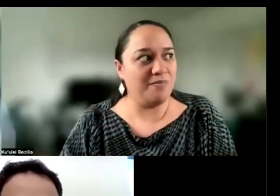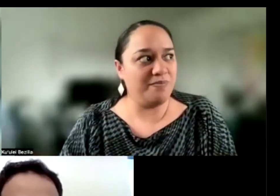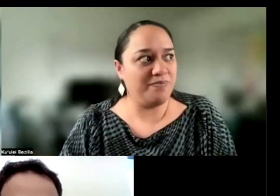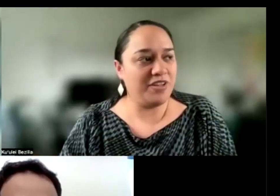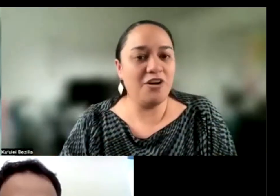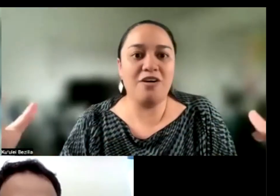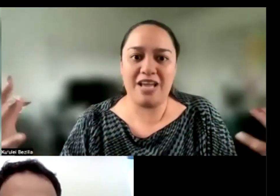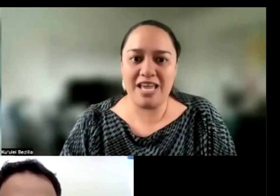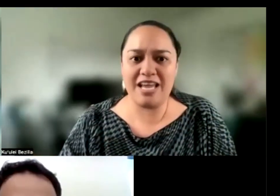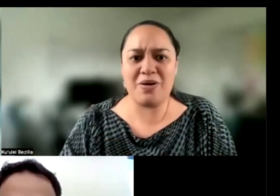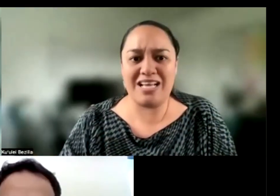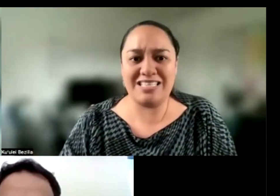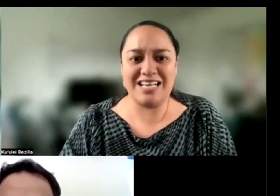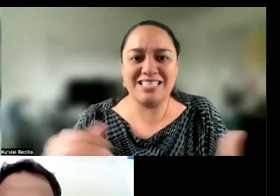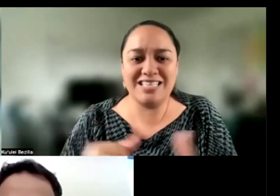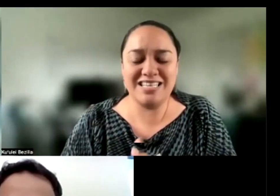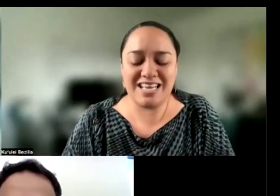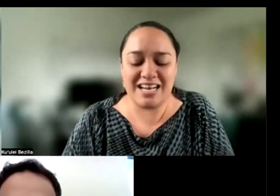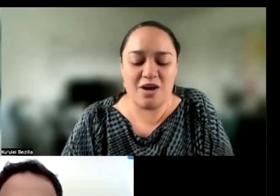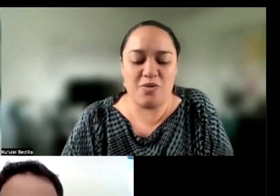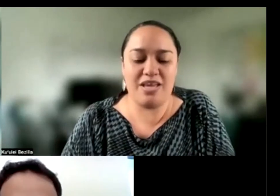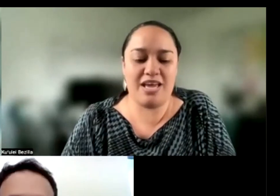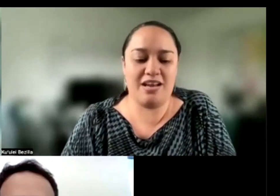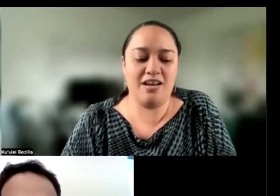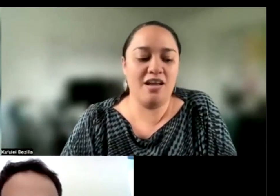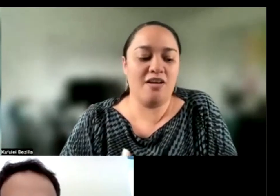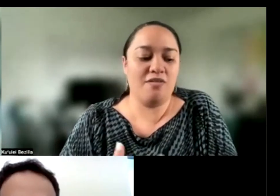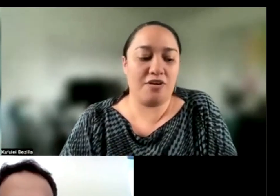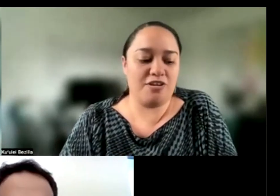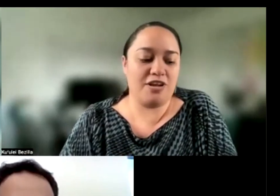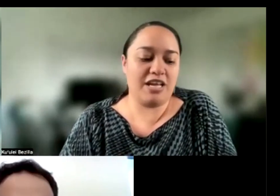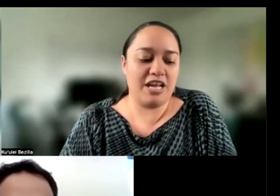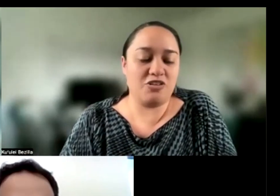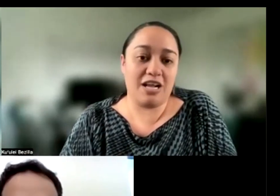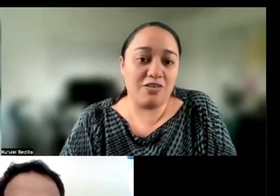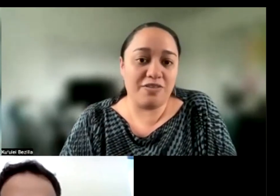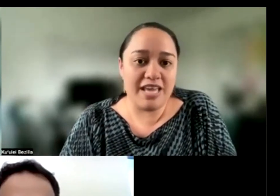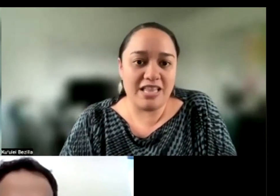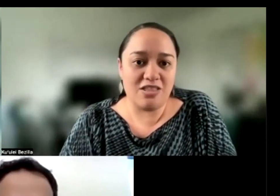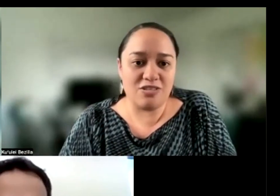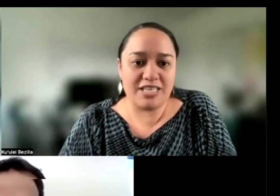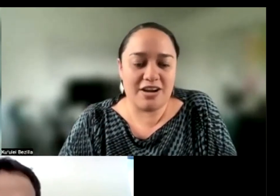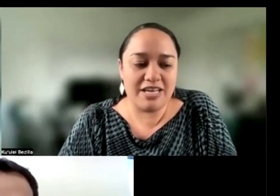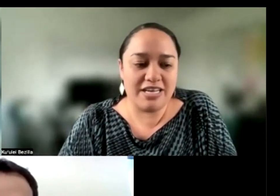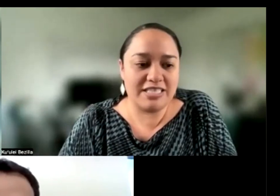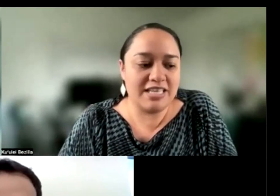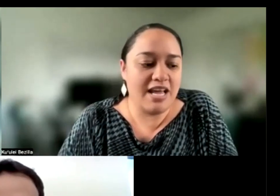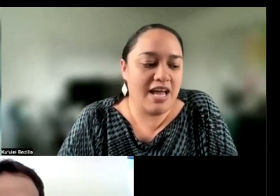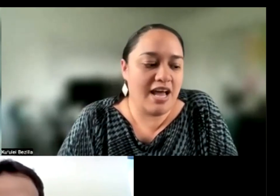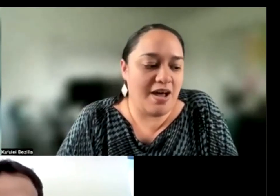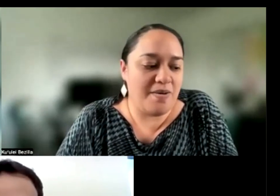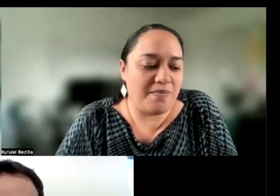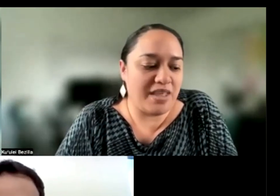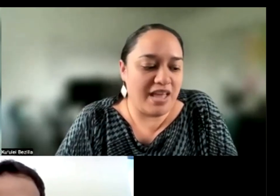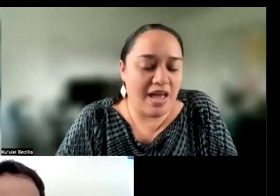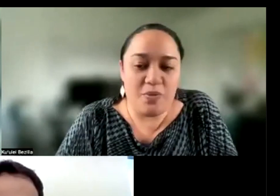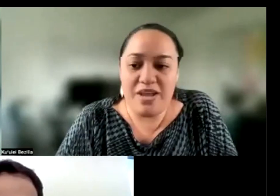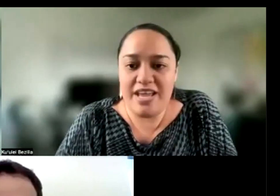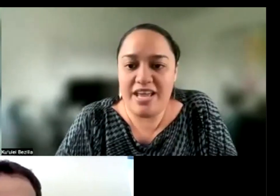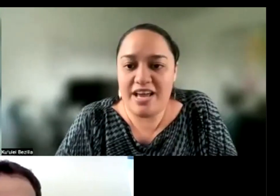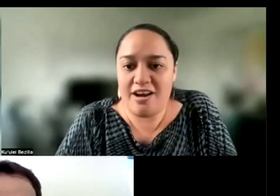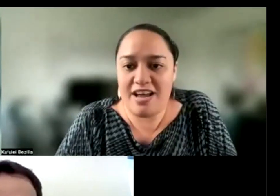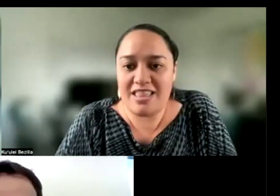um you know hawaii and hawaiian sciences and how we can further engage olalo hawaii in those areas um